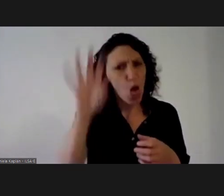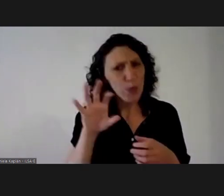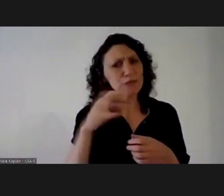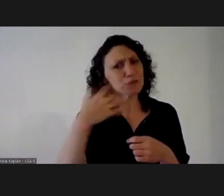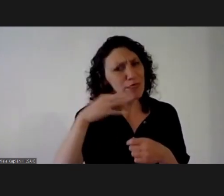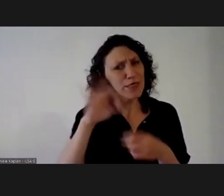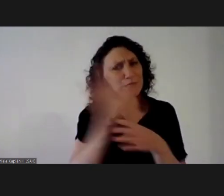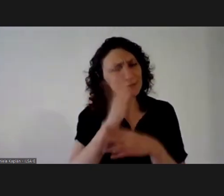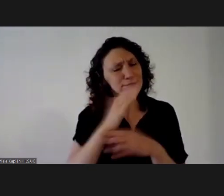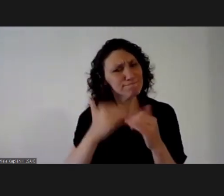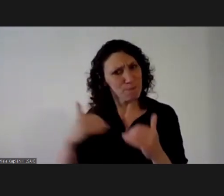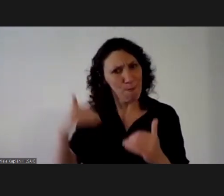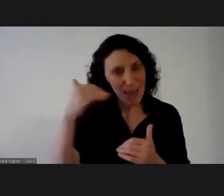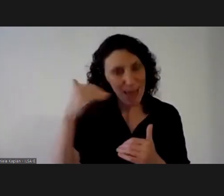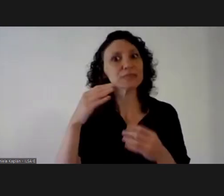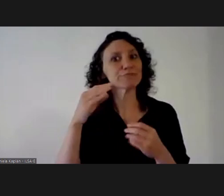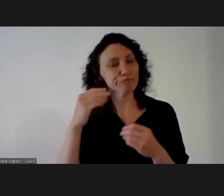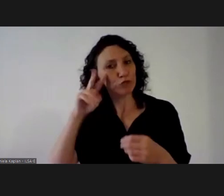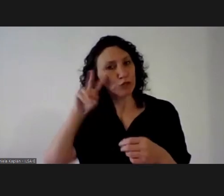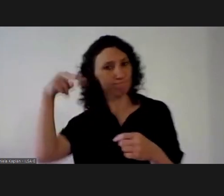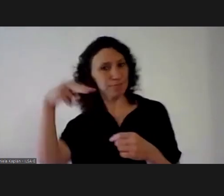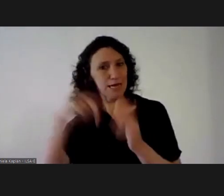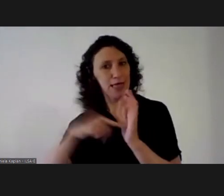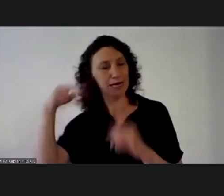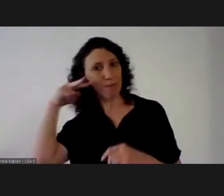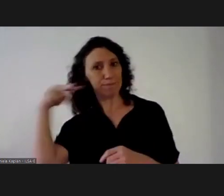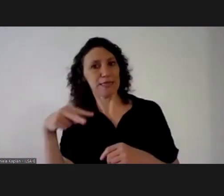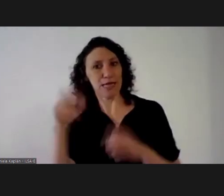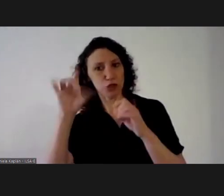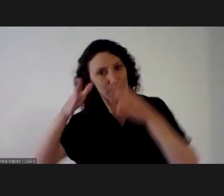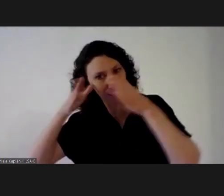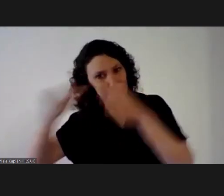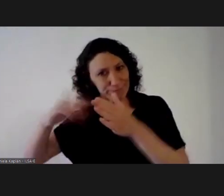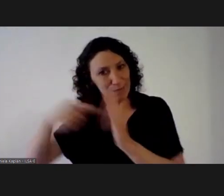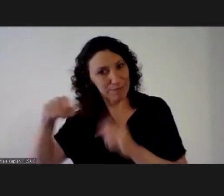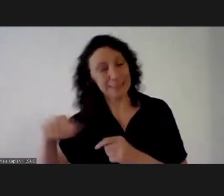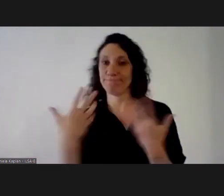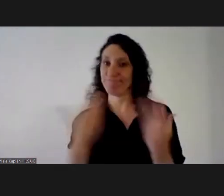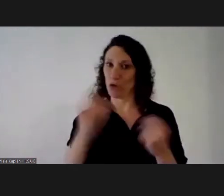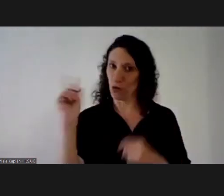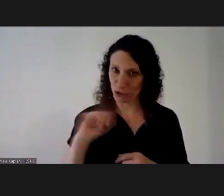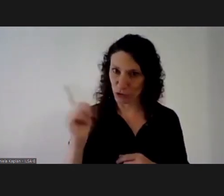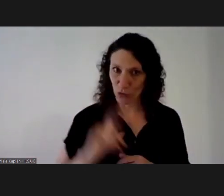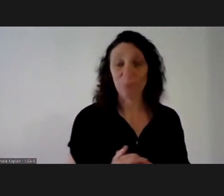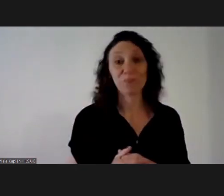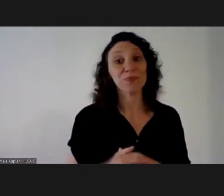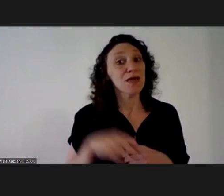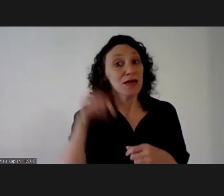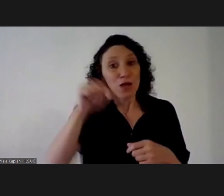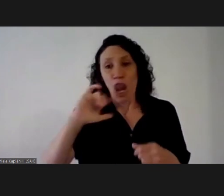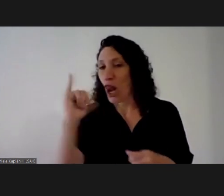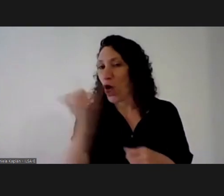the provinces also that's what we want the um outlook the portenio centric or the